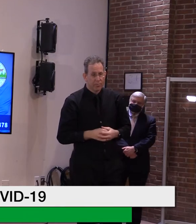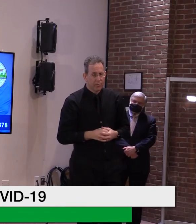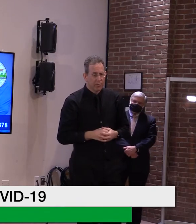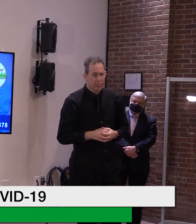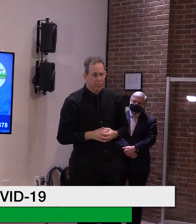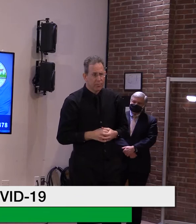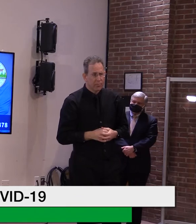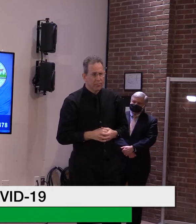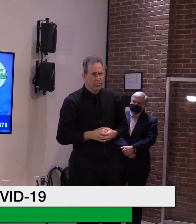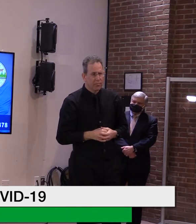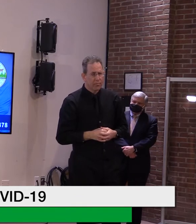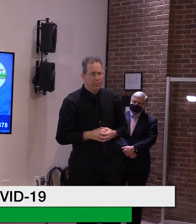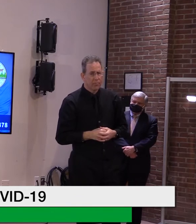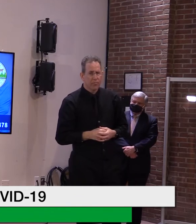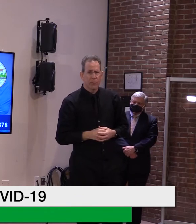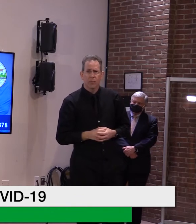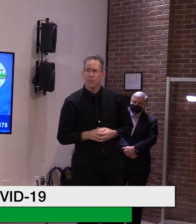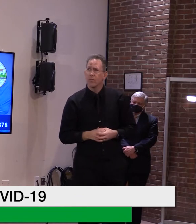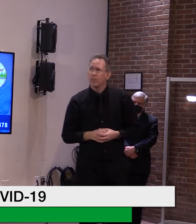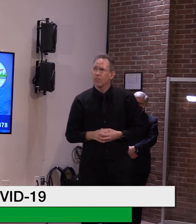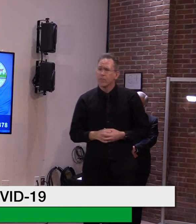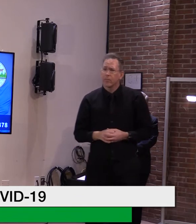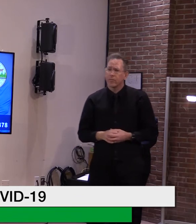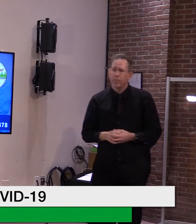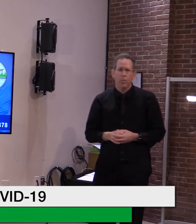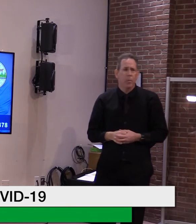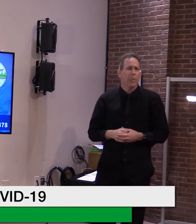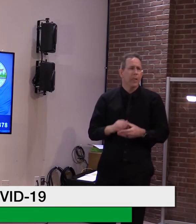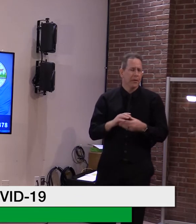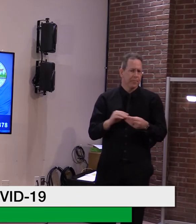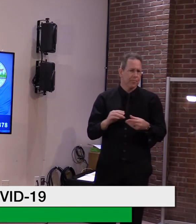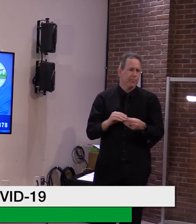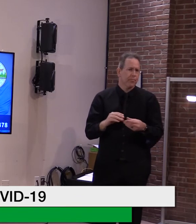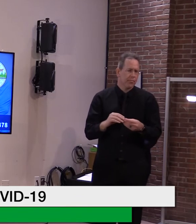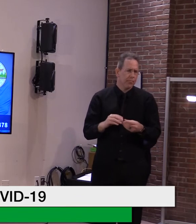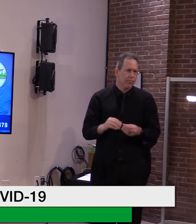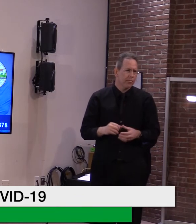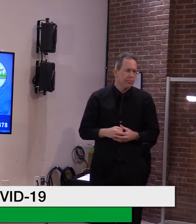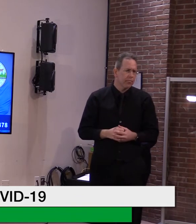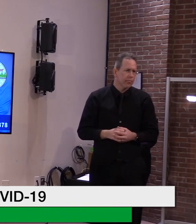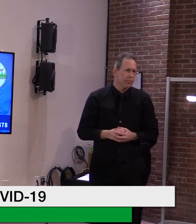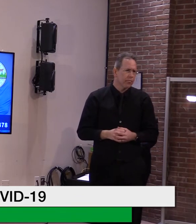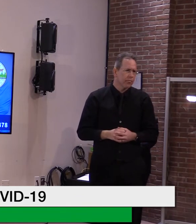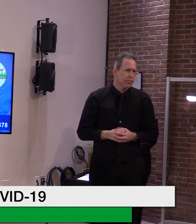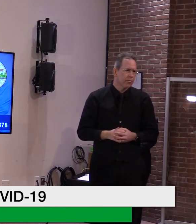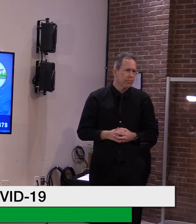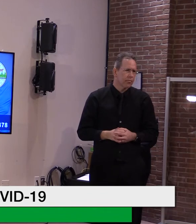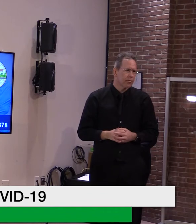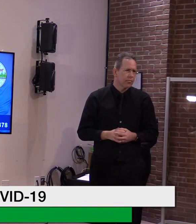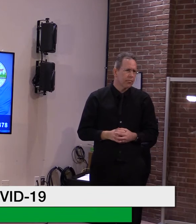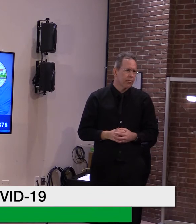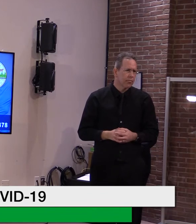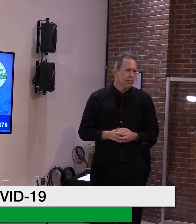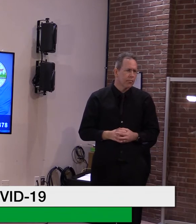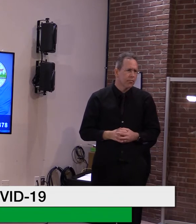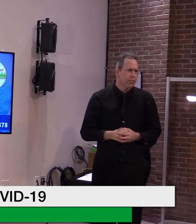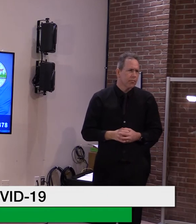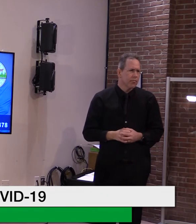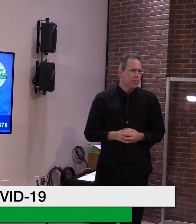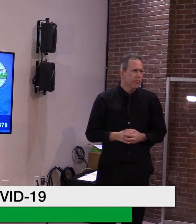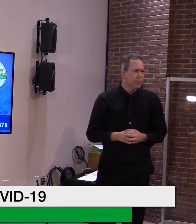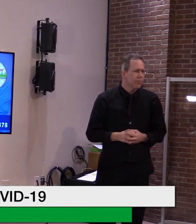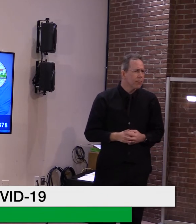I was reading a chart in the New York Times yesterday that tracks vaccinations by state. Um, one of the columns was percentage of doses